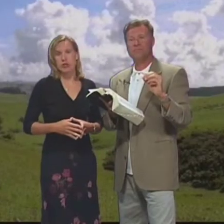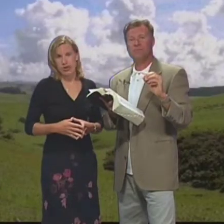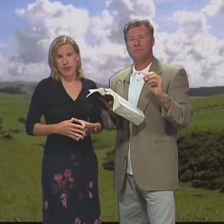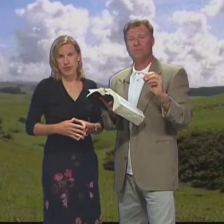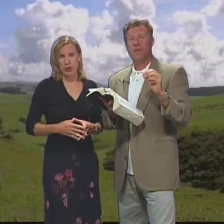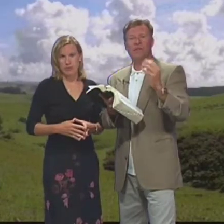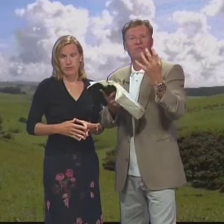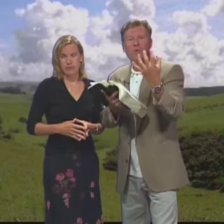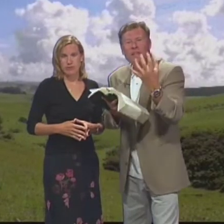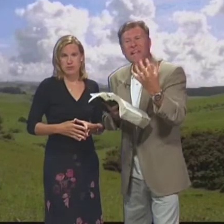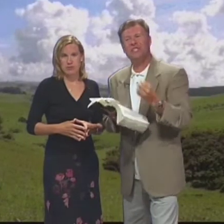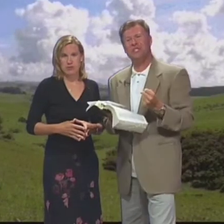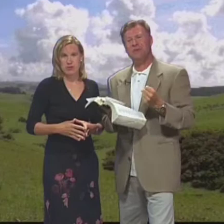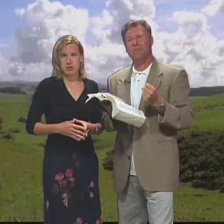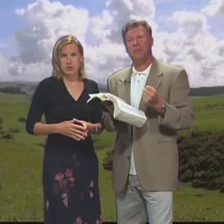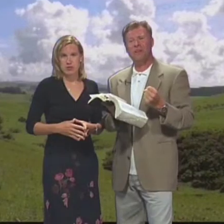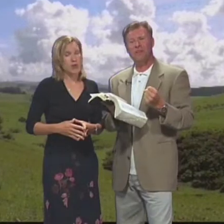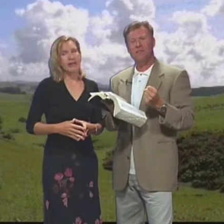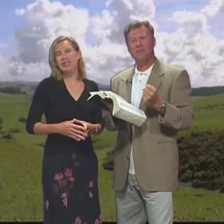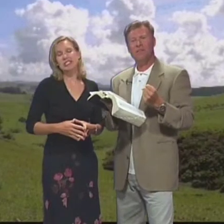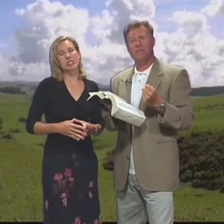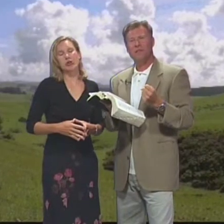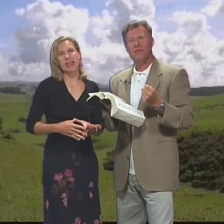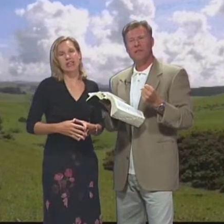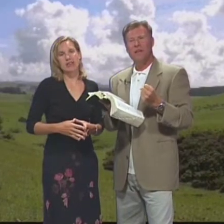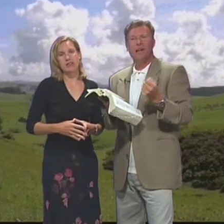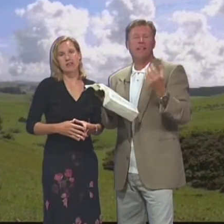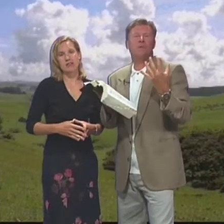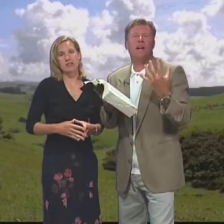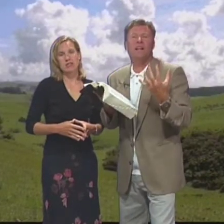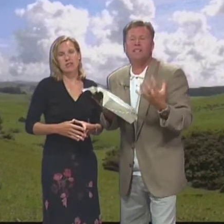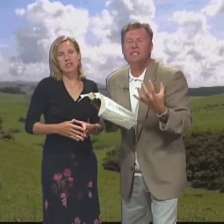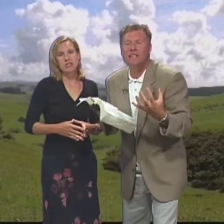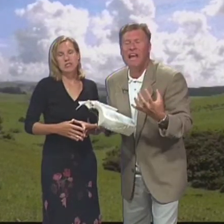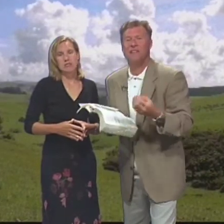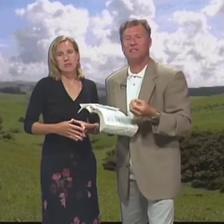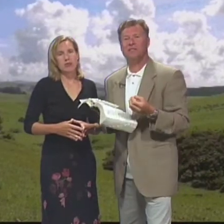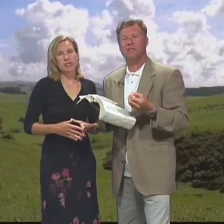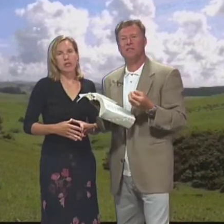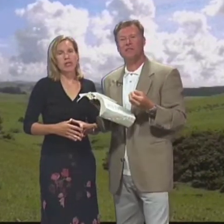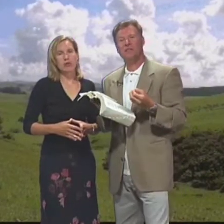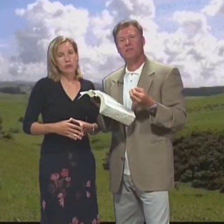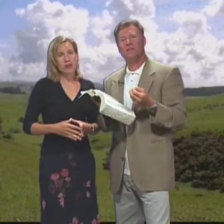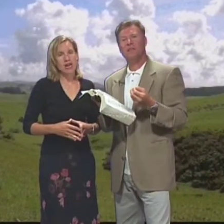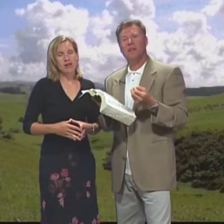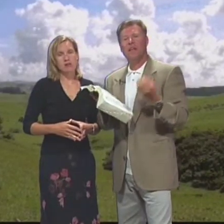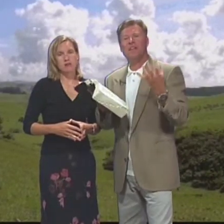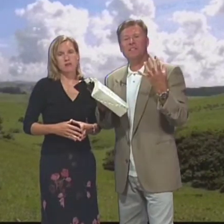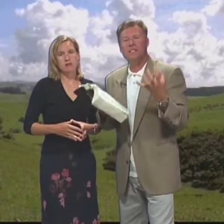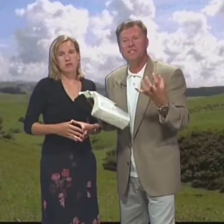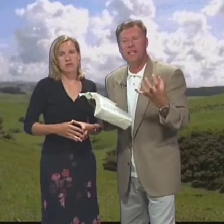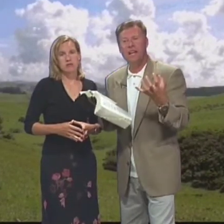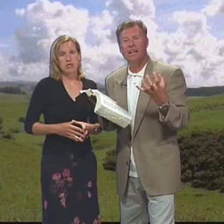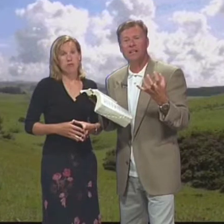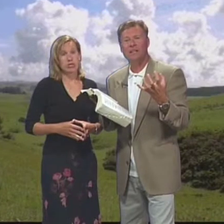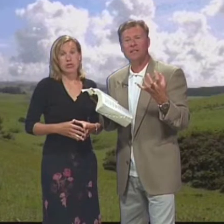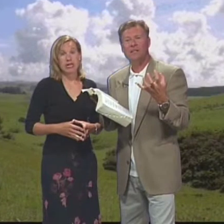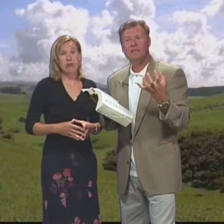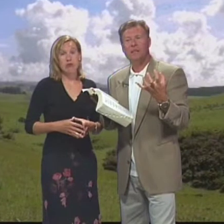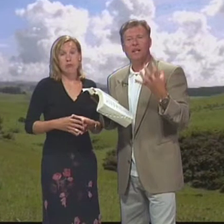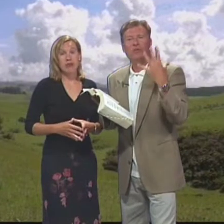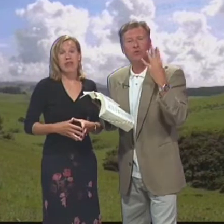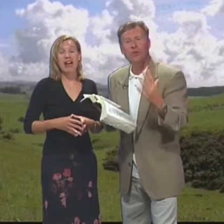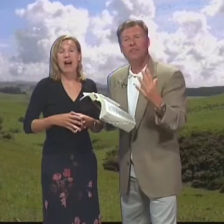And praying There's no relationship there No hay relación ahí And that's why It doesn't last And it doesn't sustain